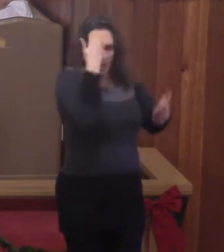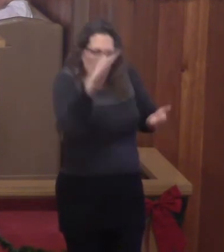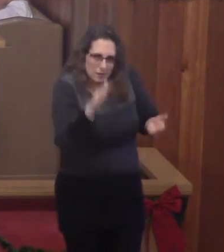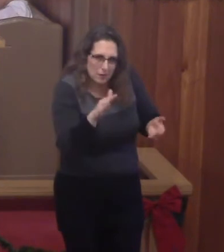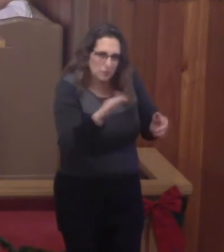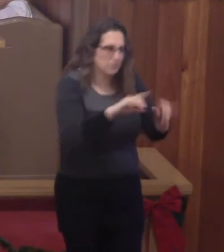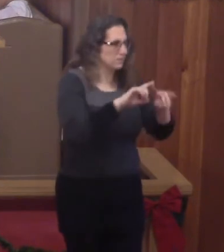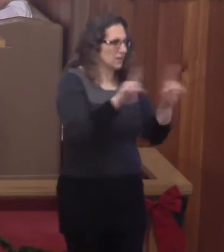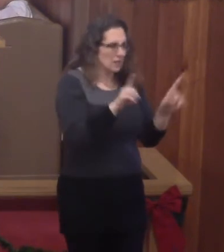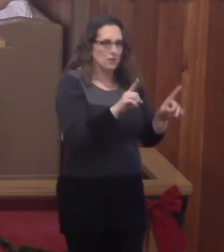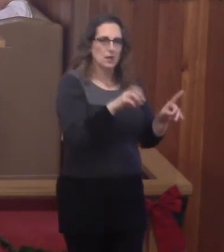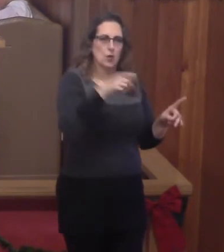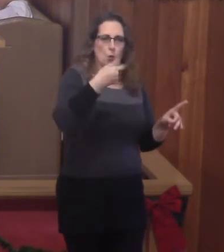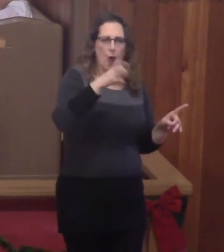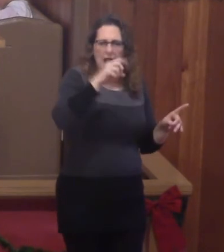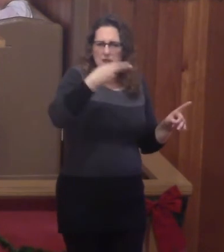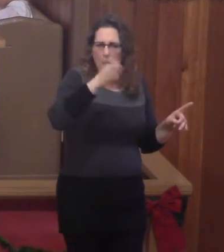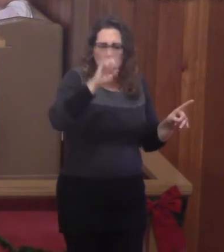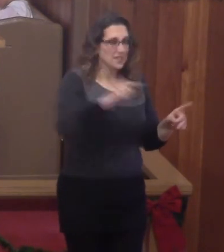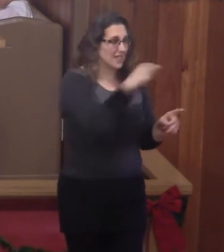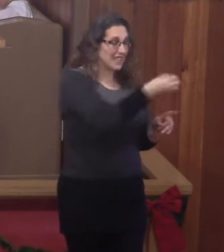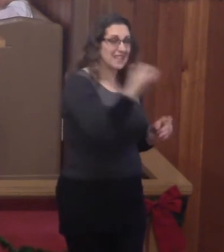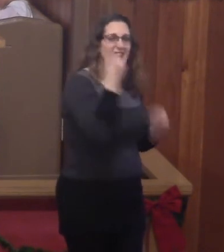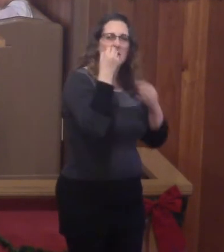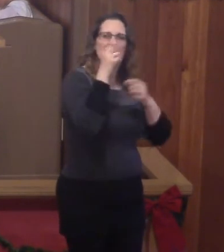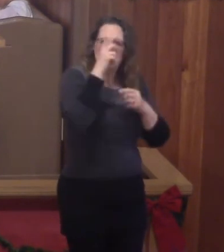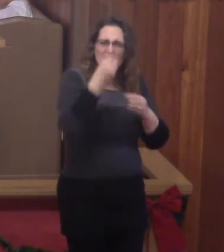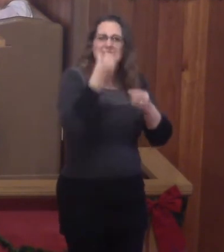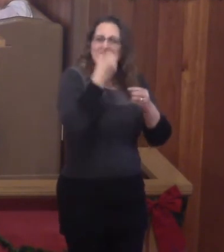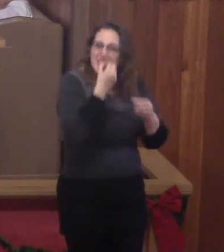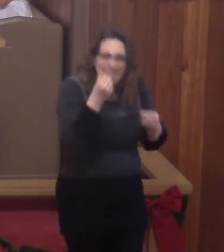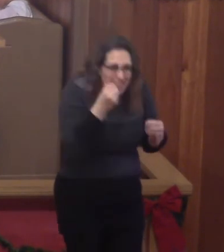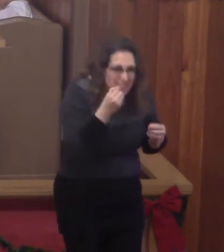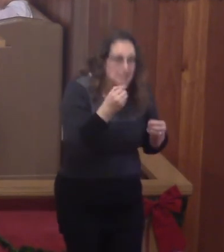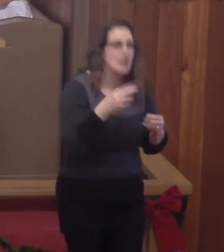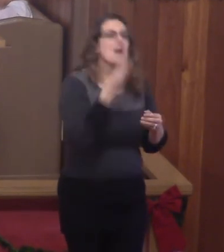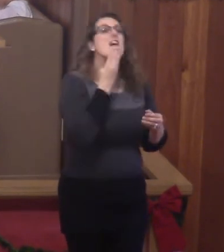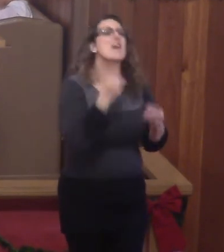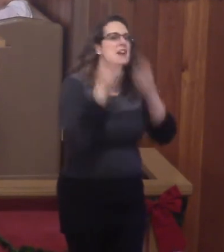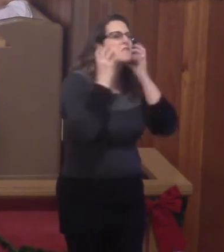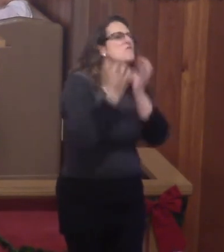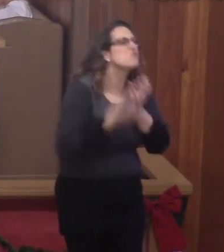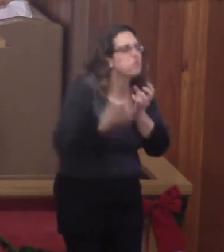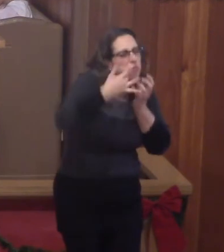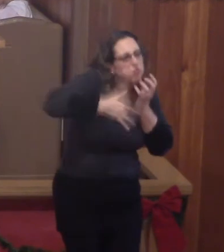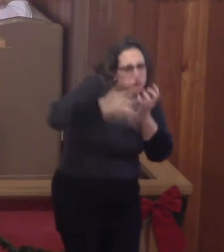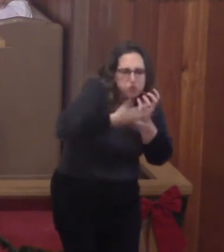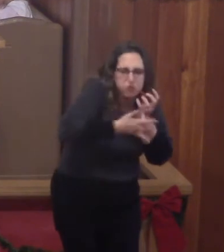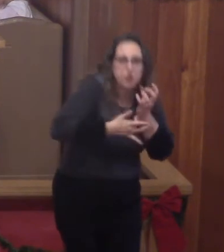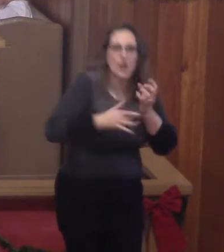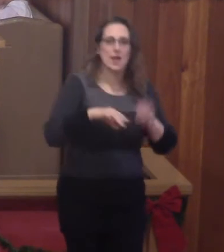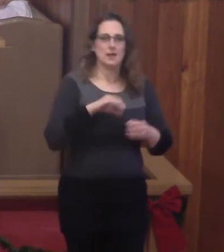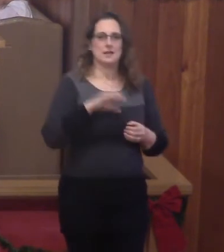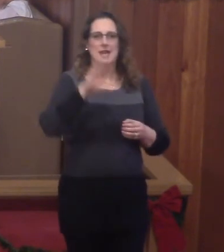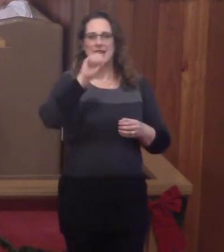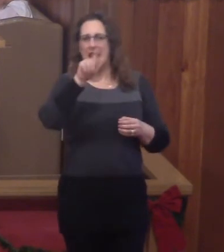difference. But he has bugs stuck in his teeth, honey in his beard, and he's wearing cables here, itching all over. My day is